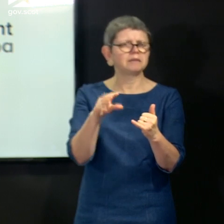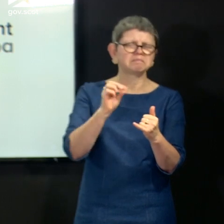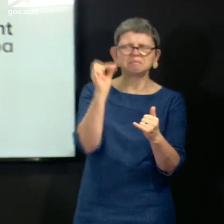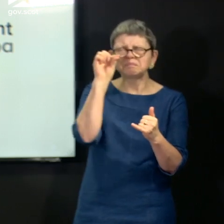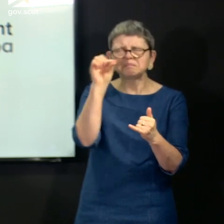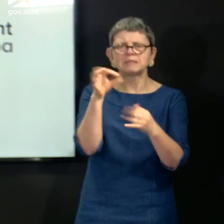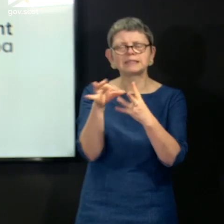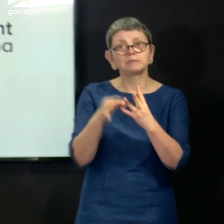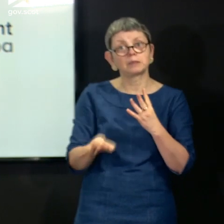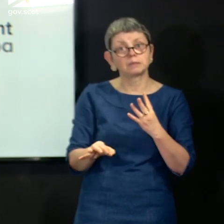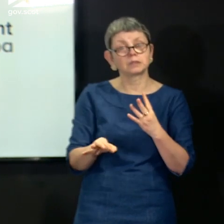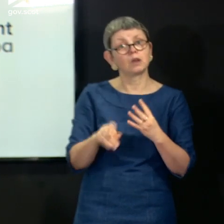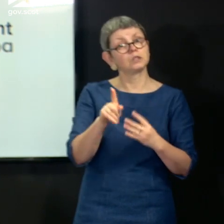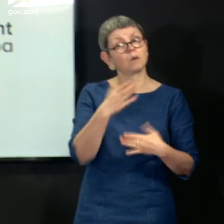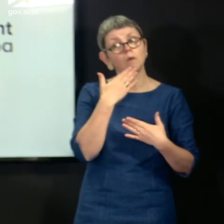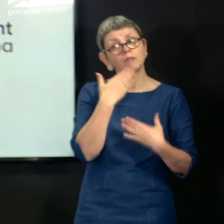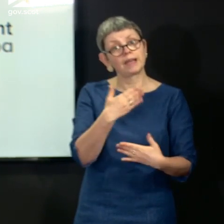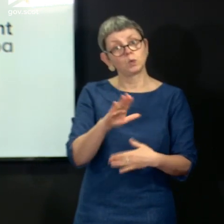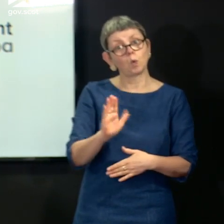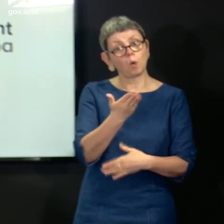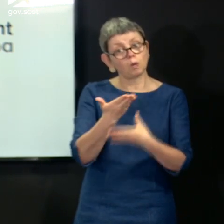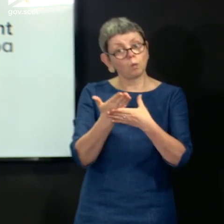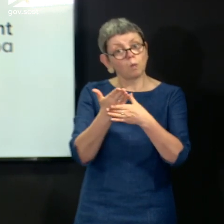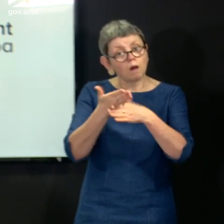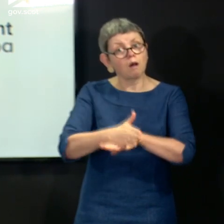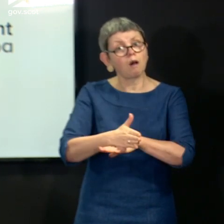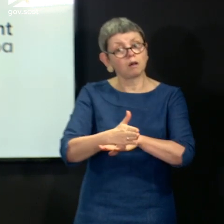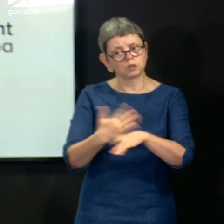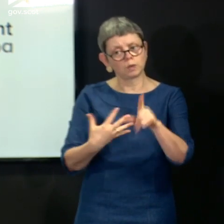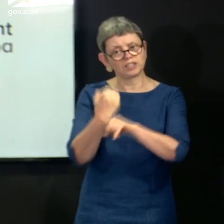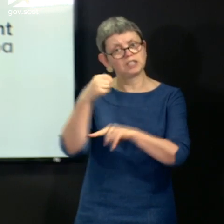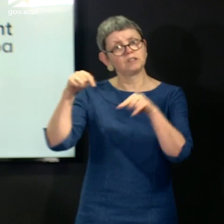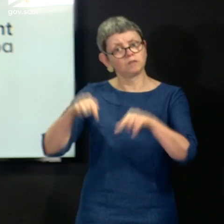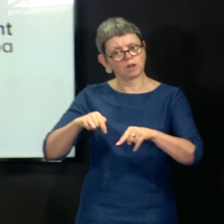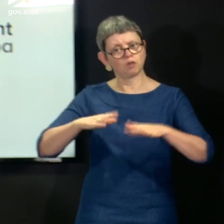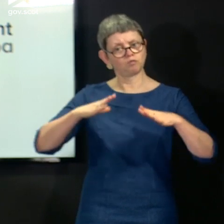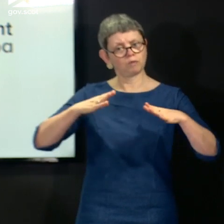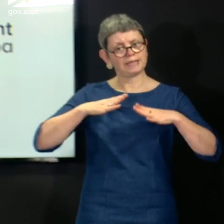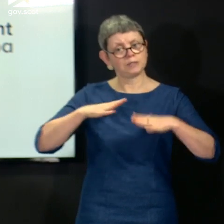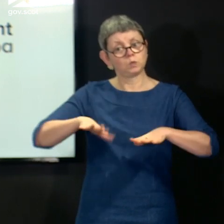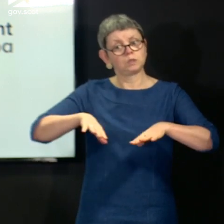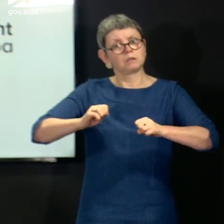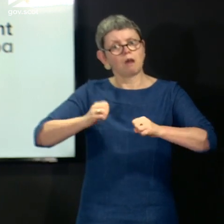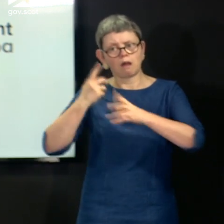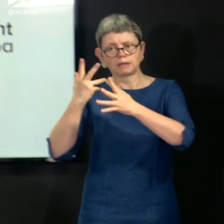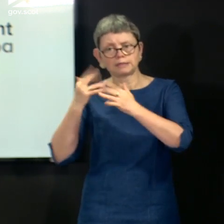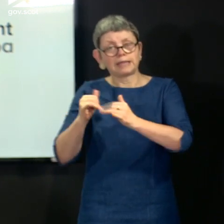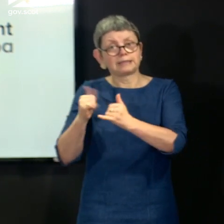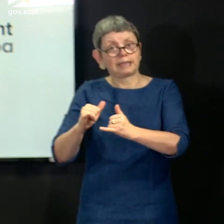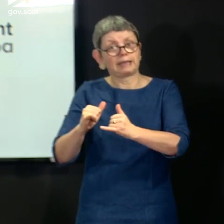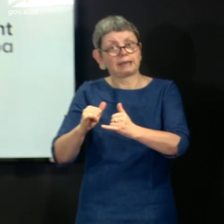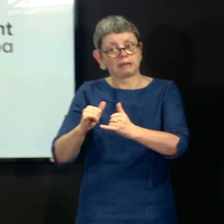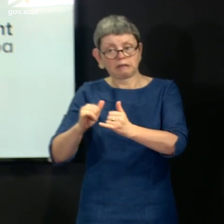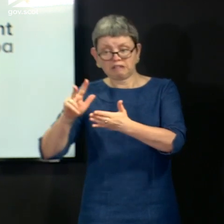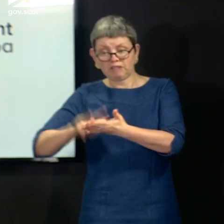like to record my thanks to all of those who have been working hard to get us ready to operationalise these tests as soon as they were